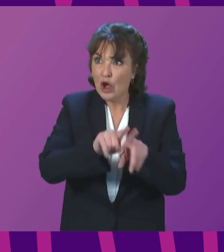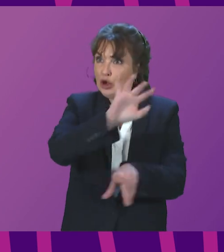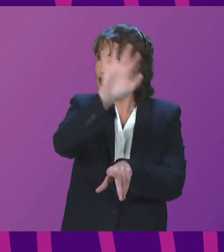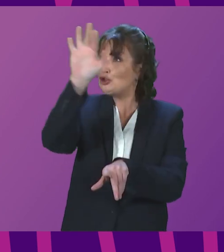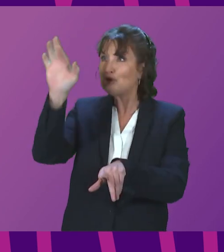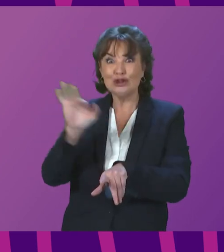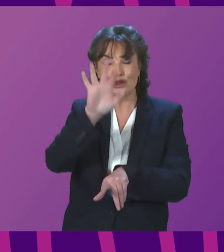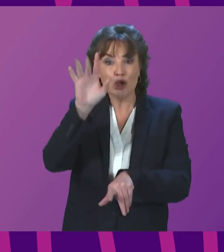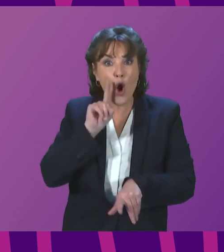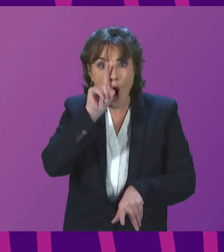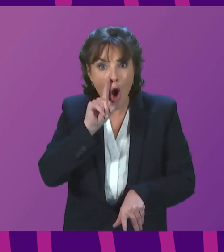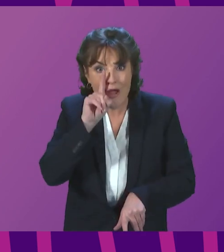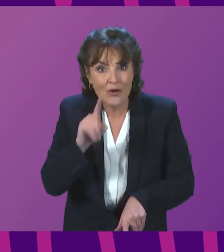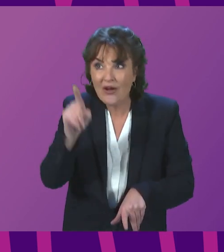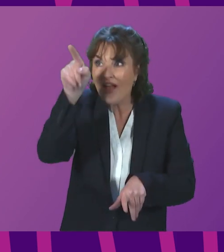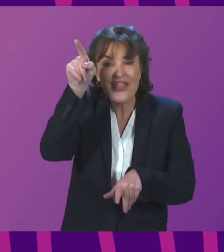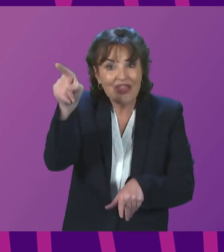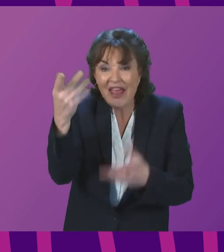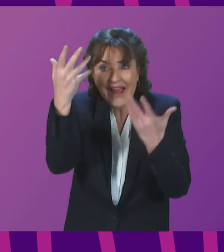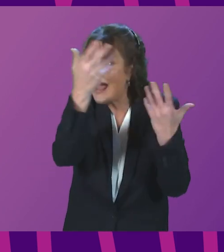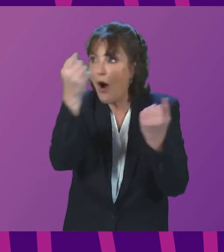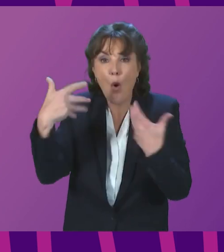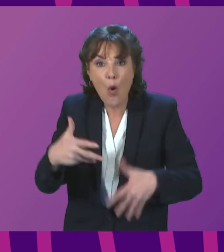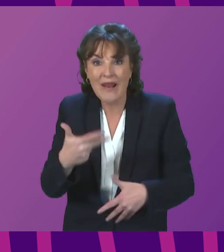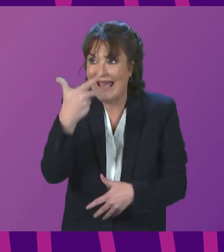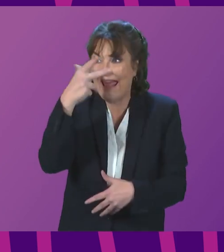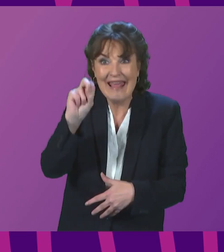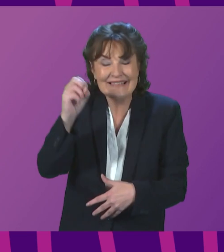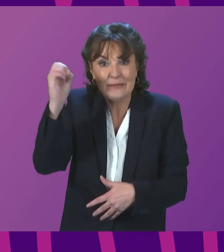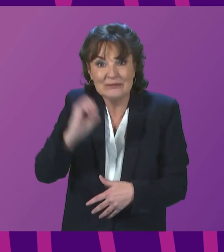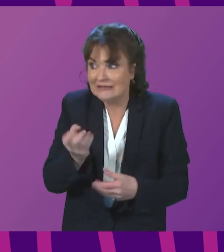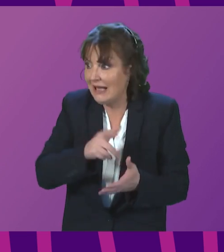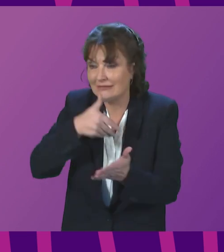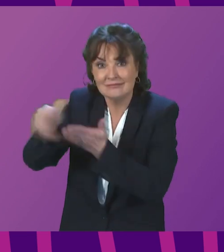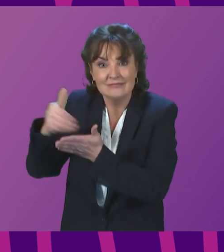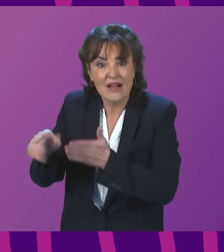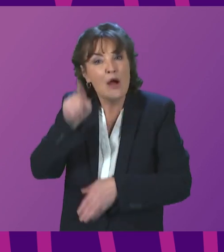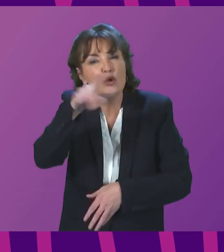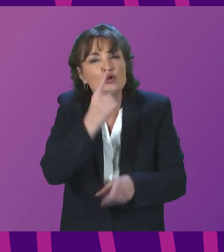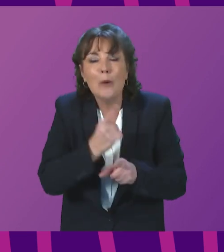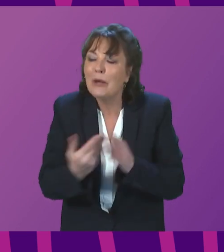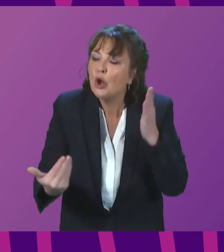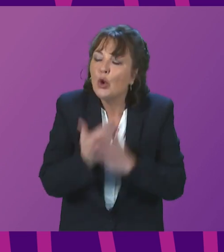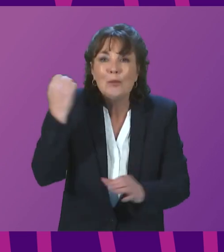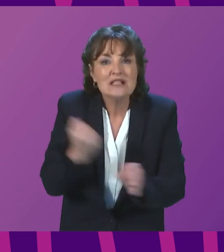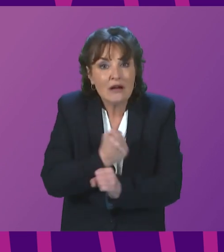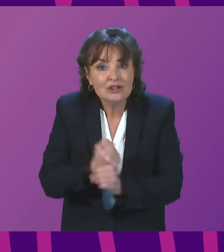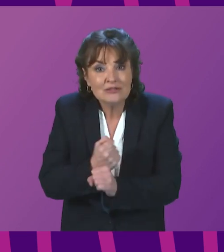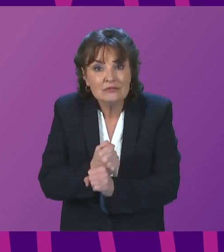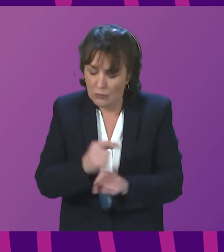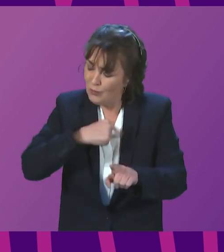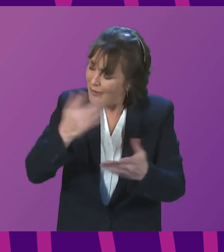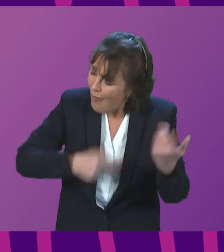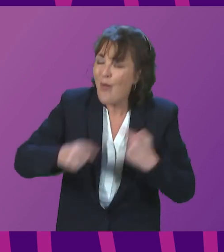operating under capacity. So this is about new production, and I have set out the timescales of that. We all want to find the